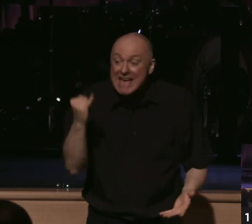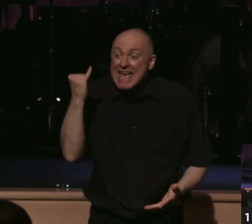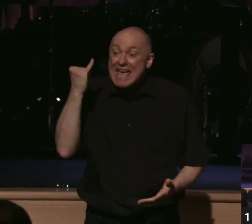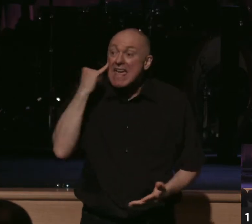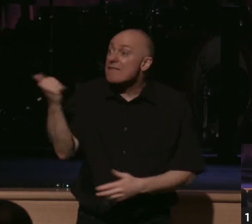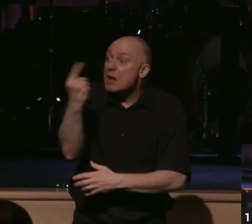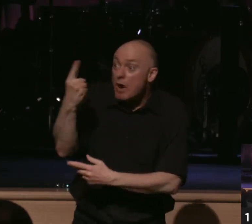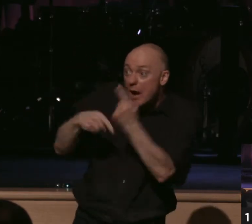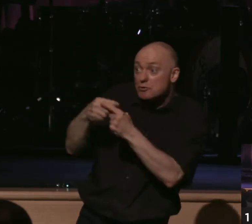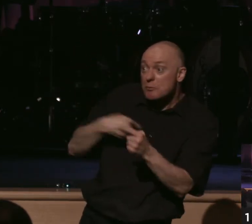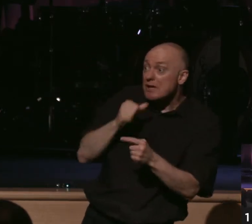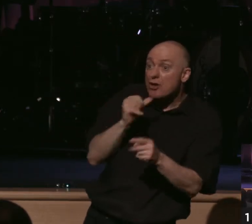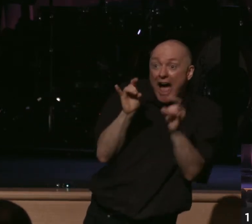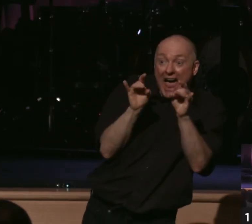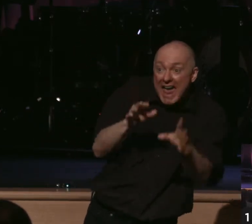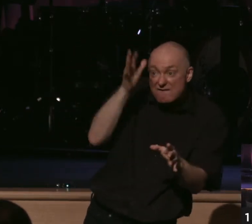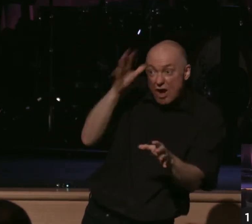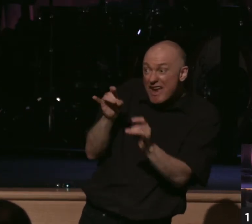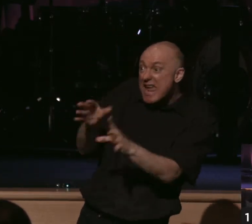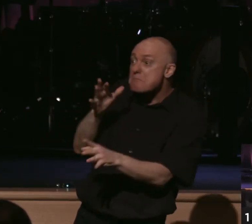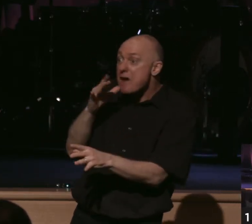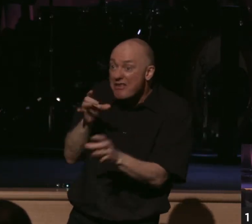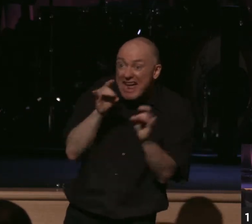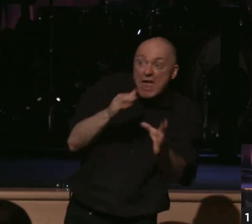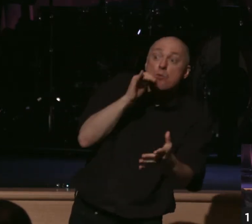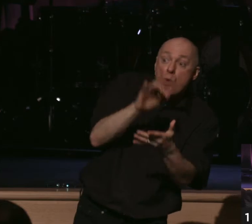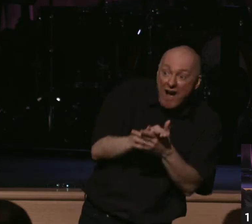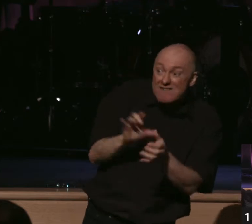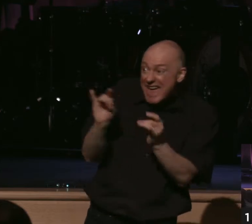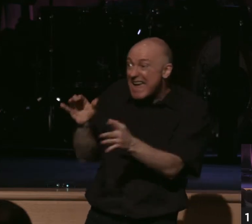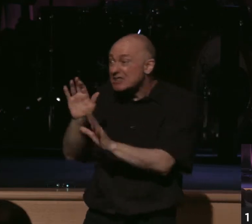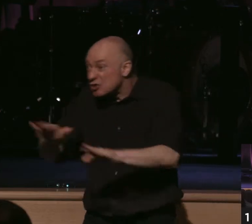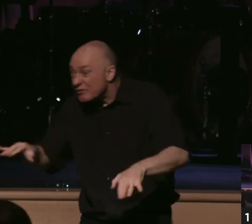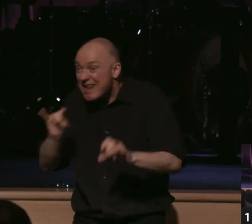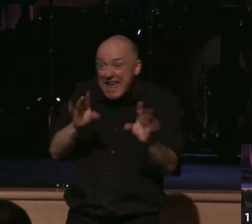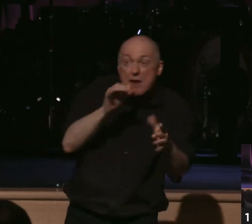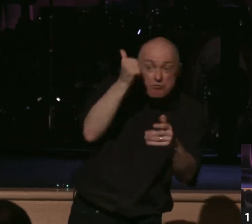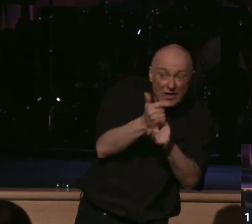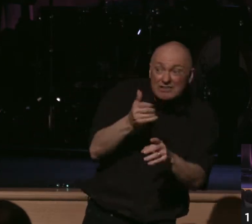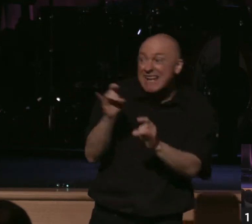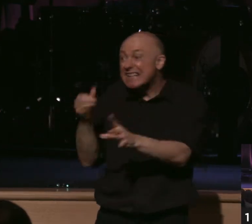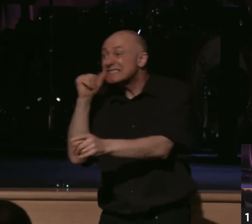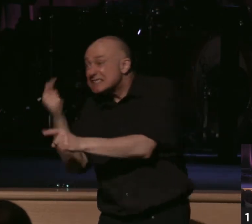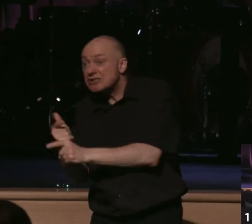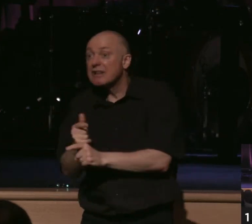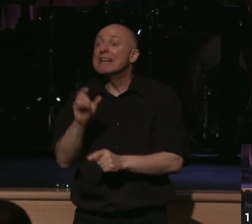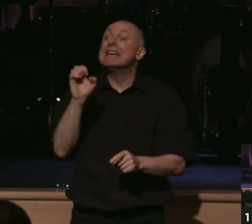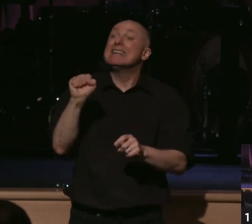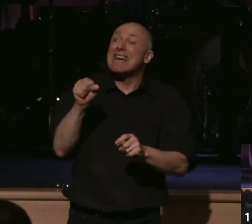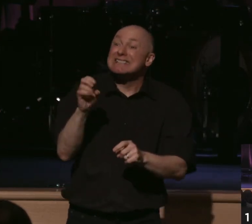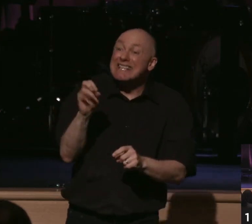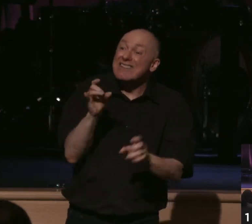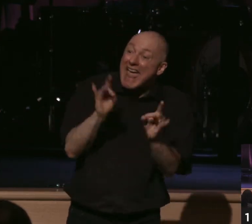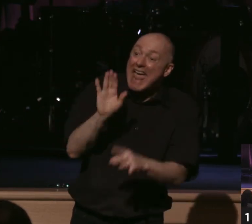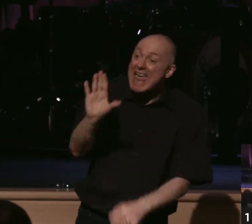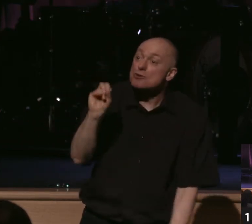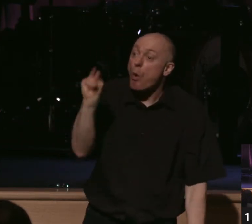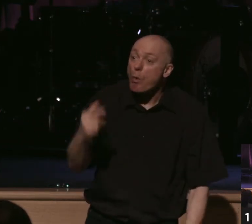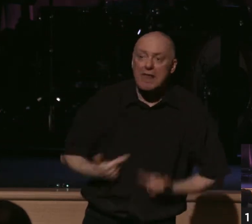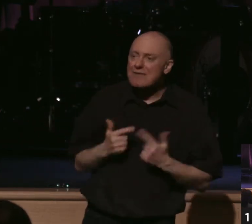comes to me and does not hate his own father and mother and wife and children and brothers and sisters, yes, even his own life, he cannot